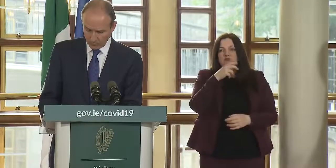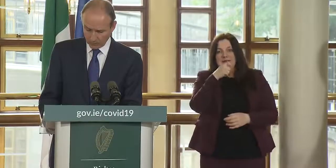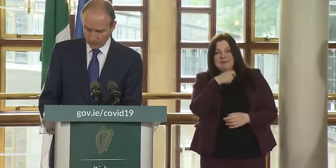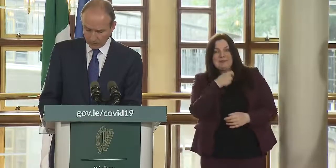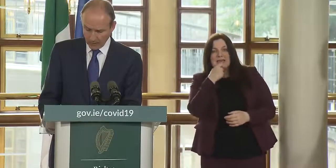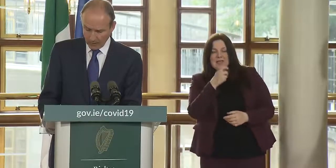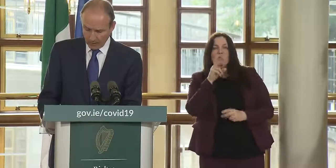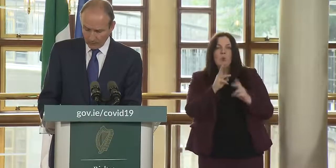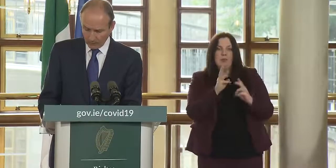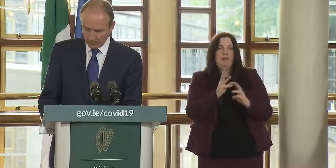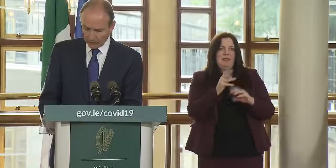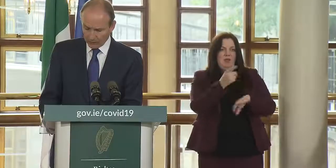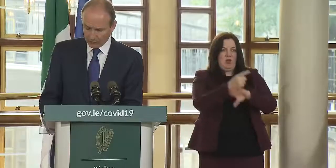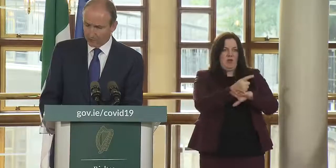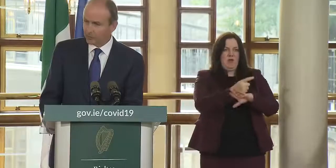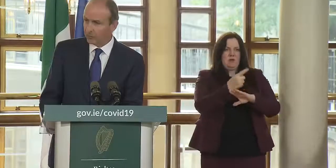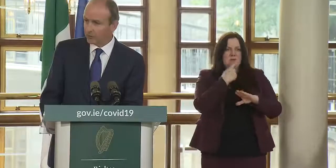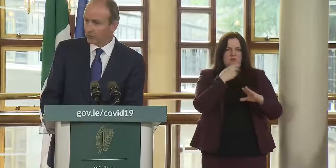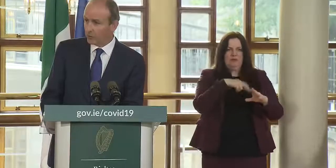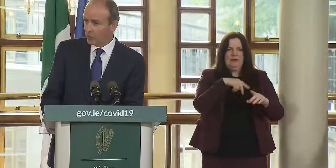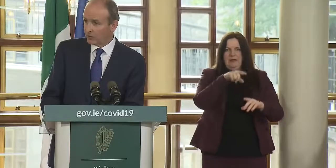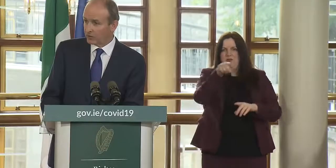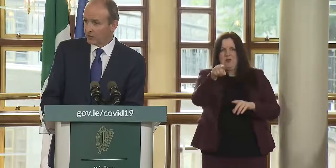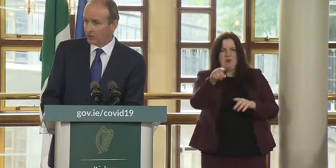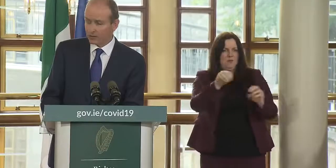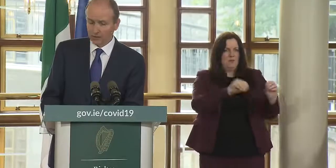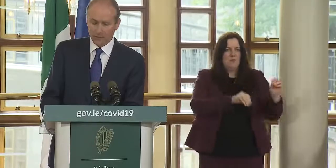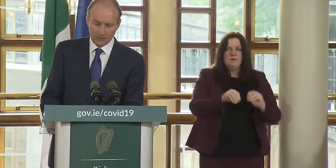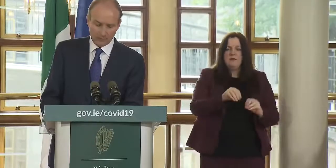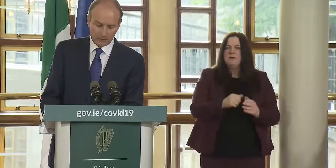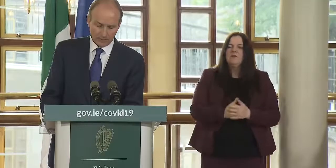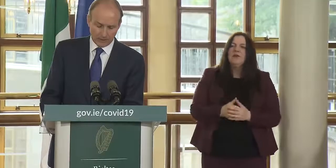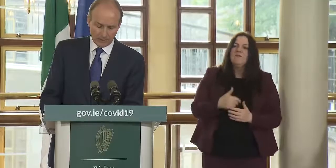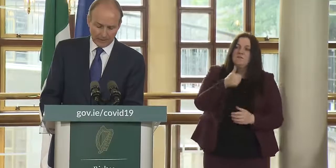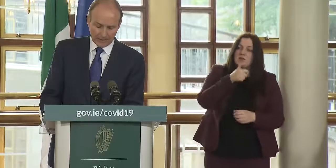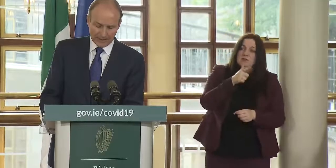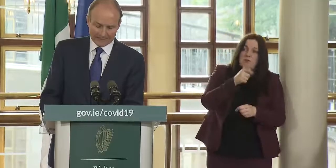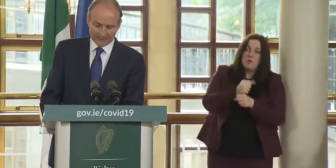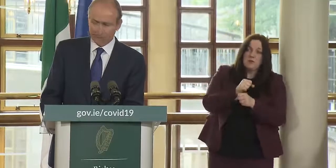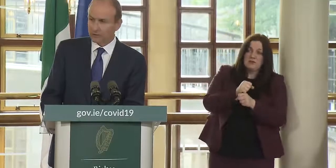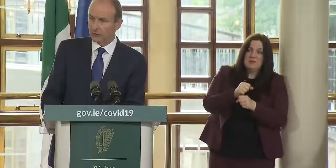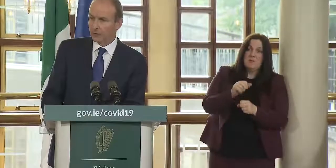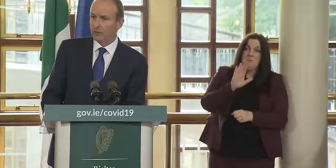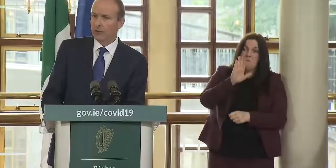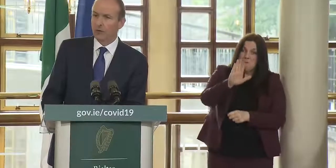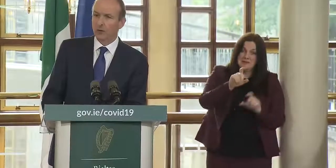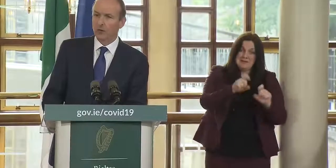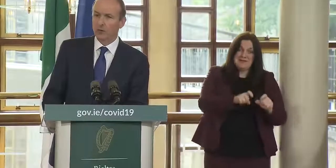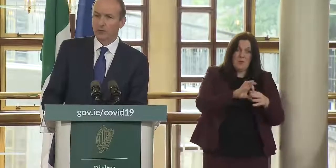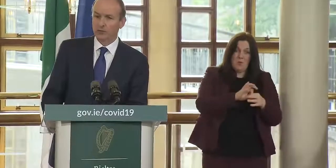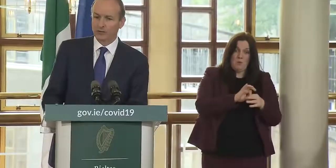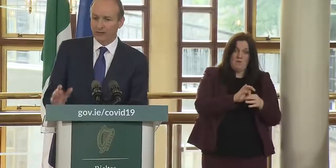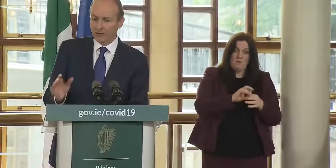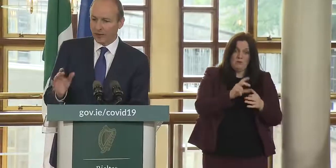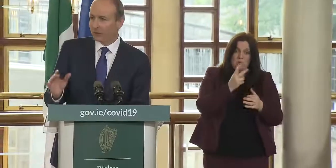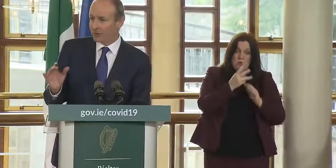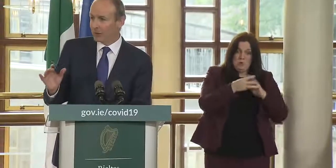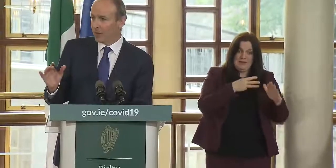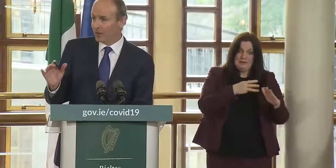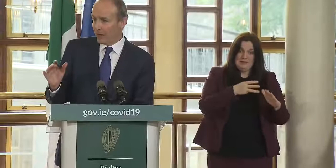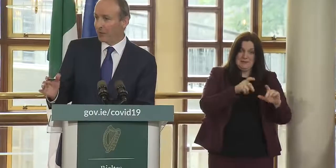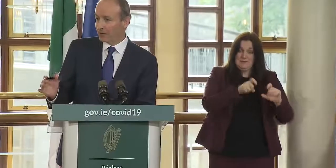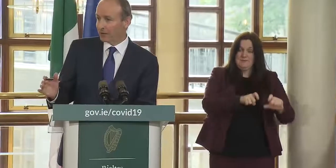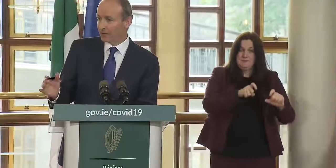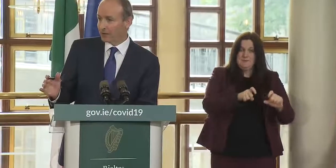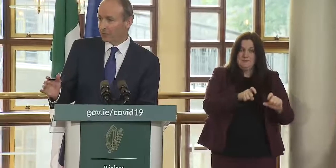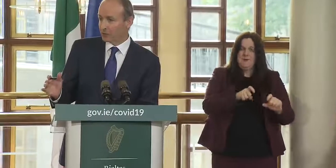where they say they were first of all in terms of mandatory quarantining um and our view is there has to